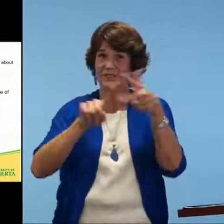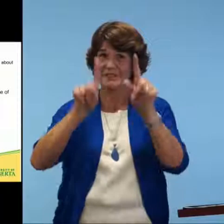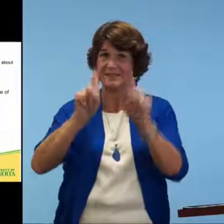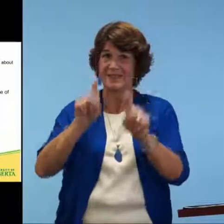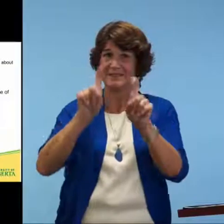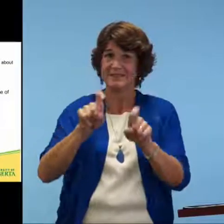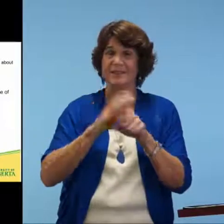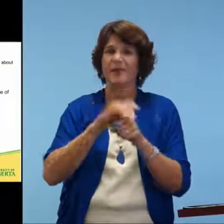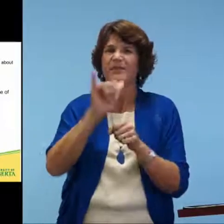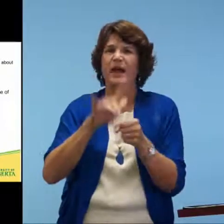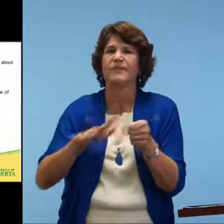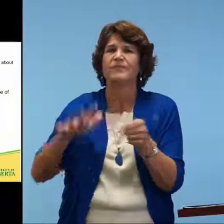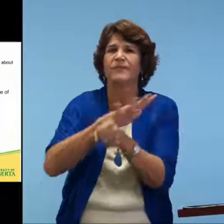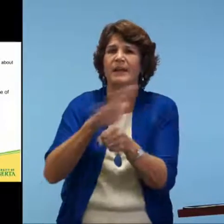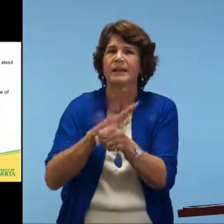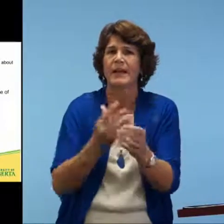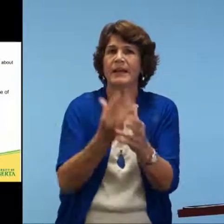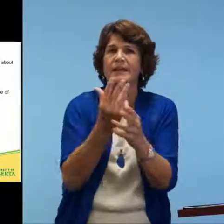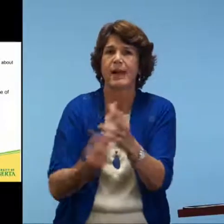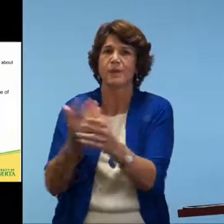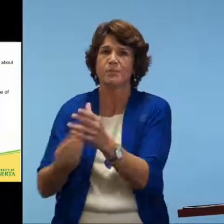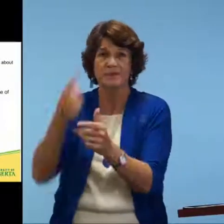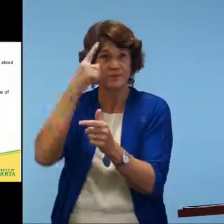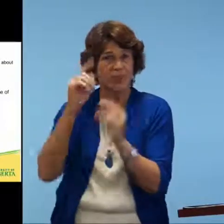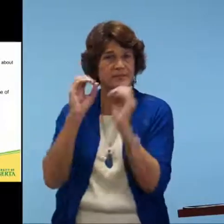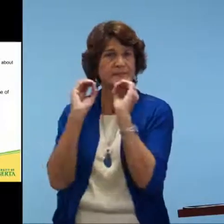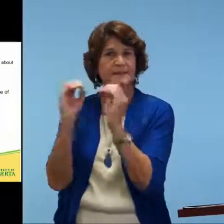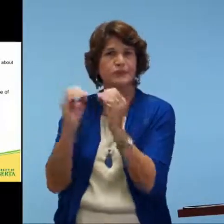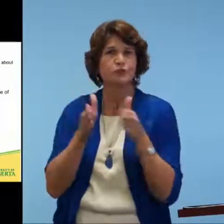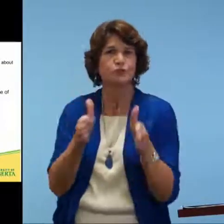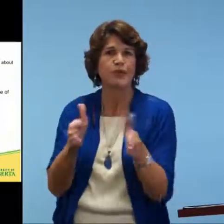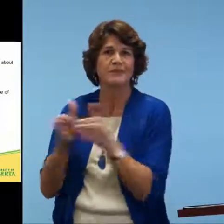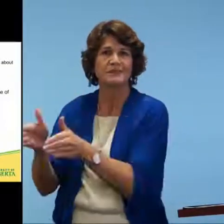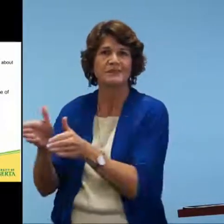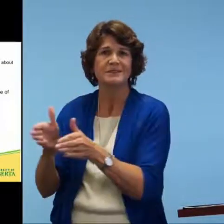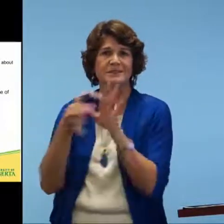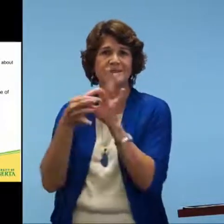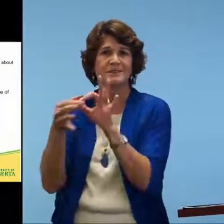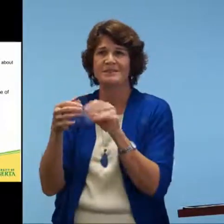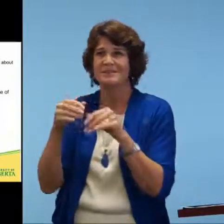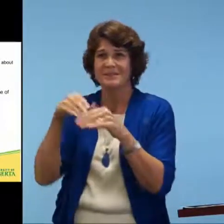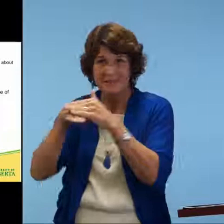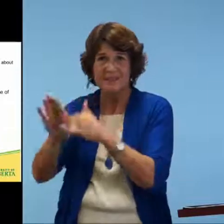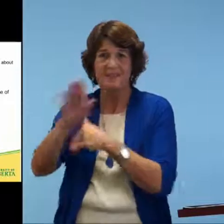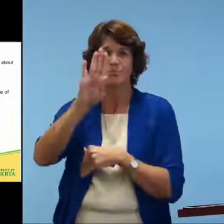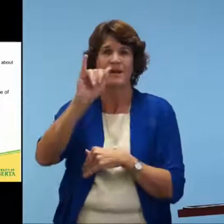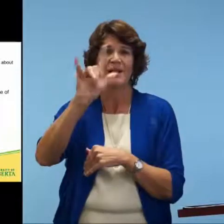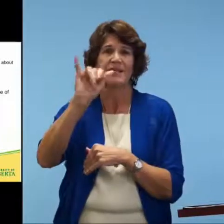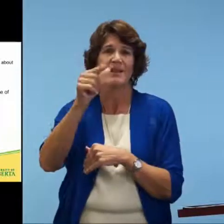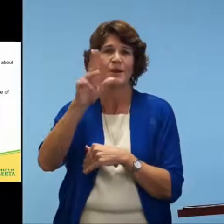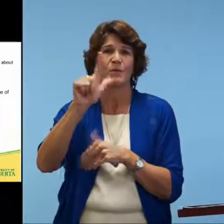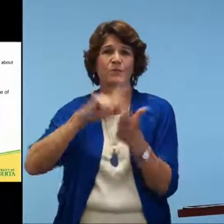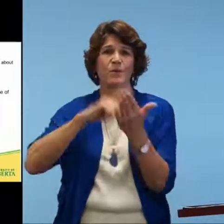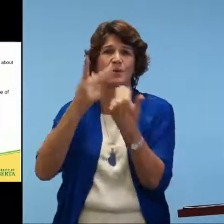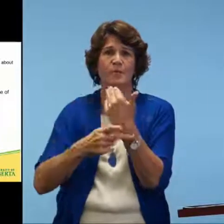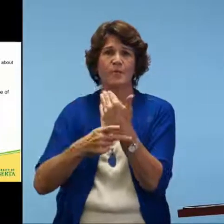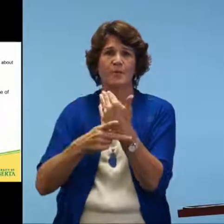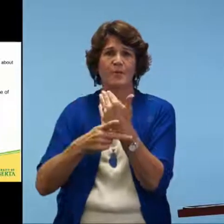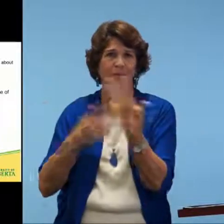For the three tests, these were developed to fill in the gaps for teaching strategies for